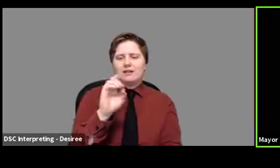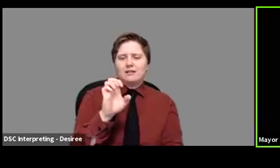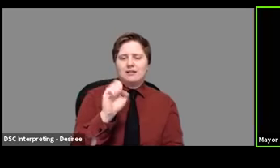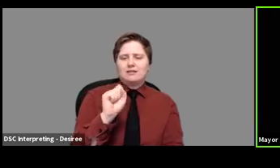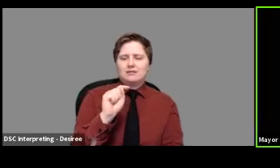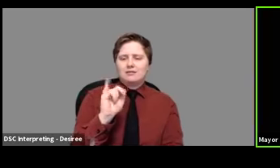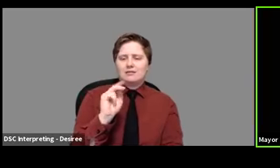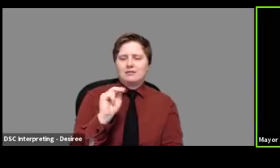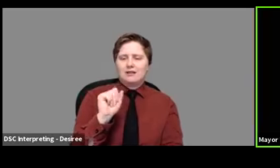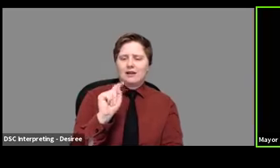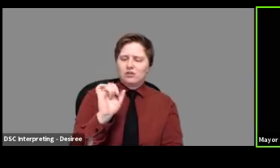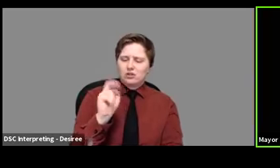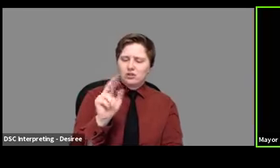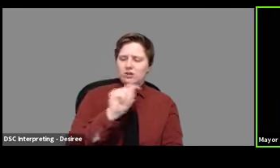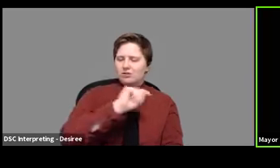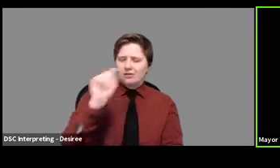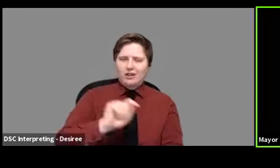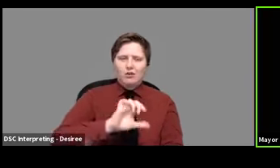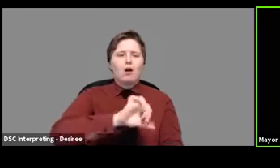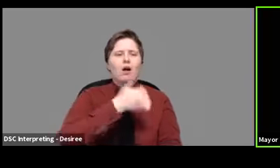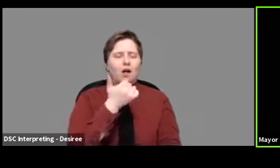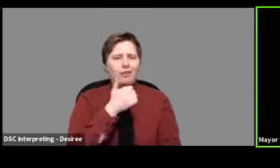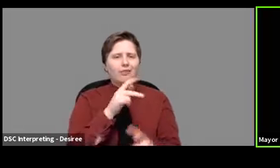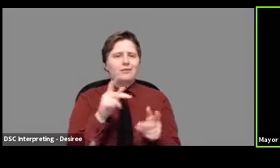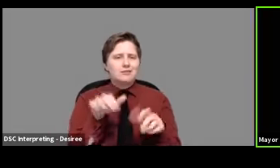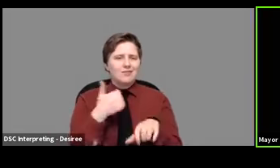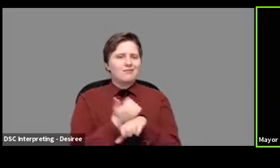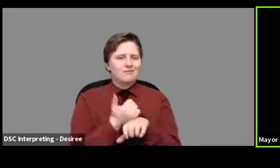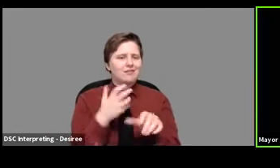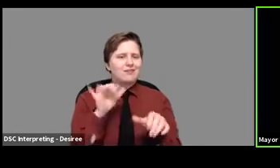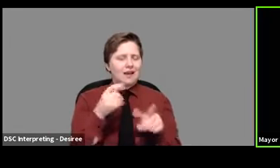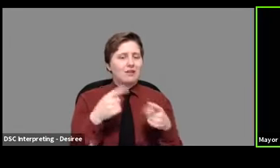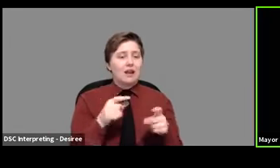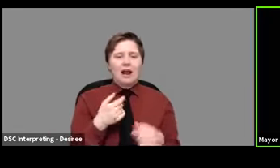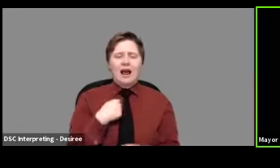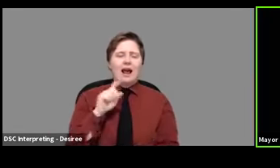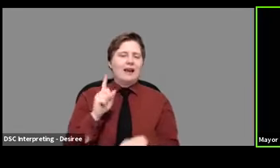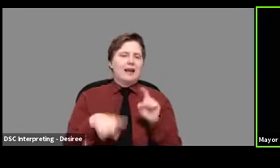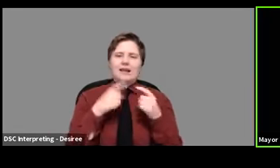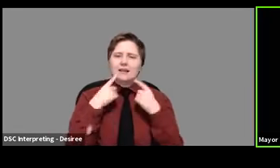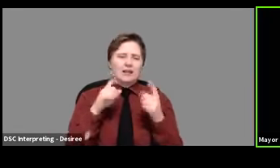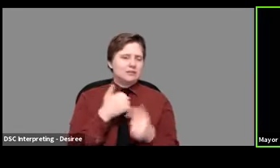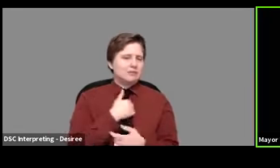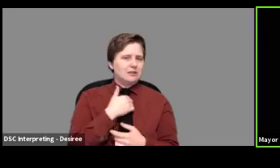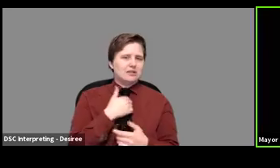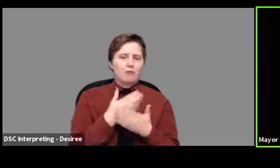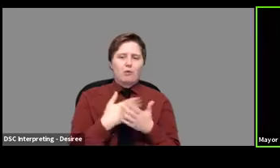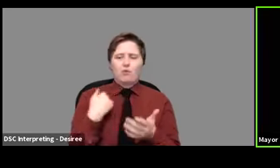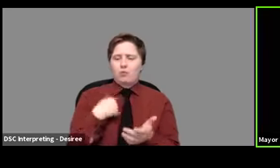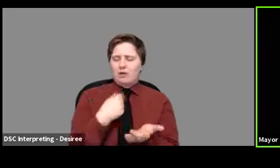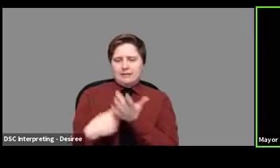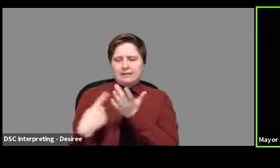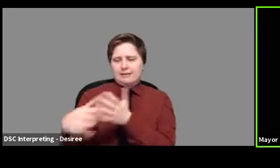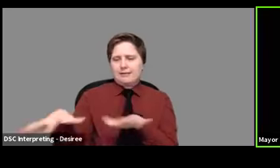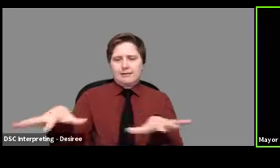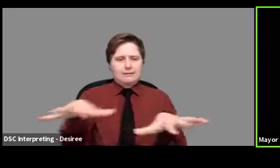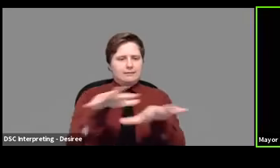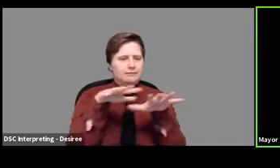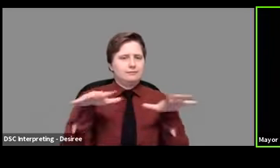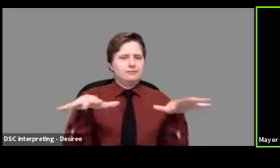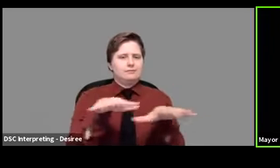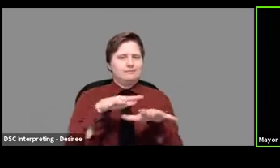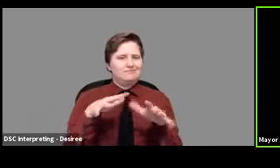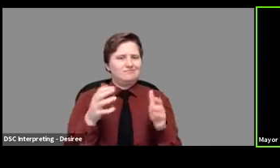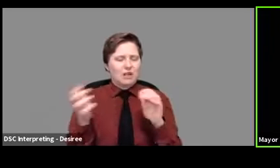and, and others are all part of putting the event on. And we knew it's not, I can't, I don't want to announce anything before we have had the opportunity